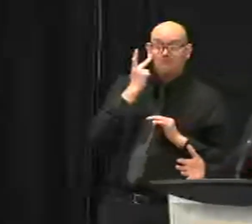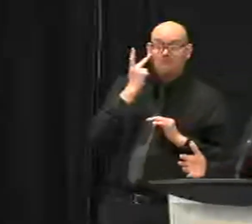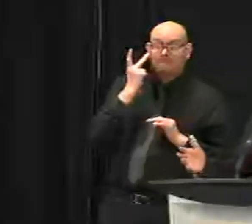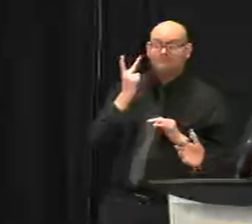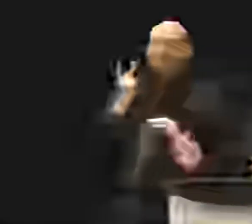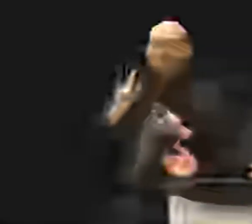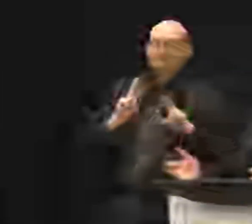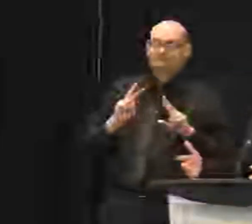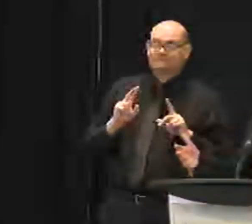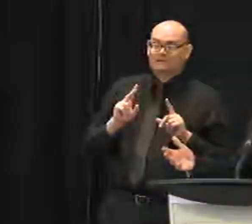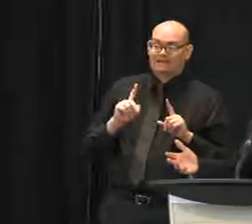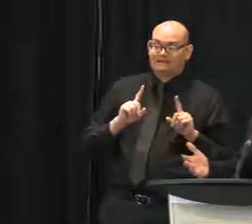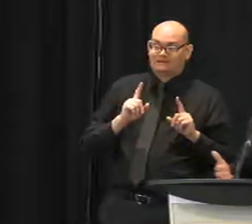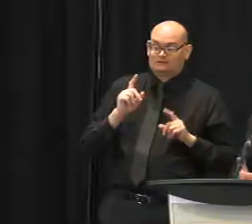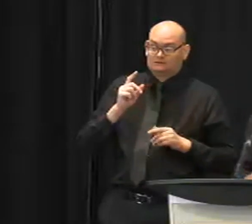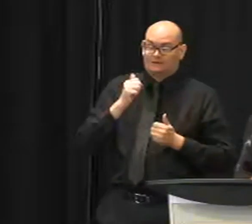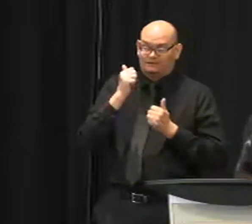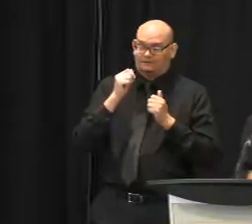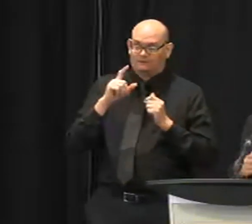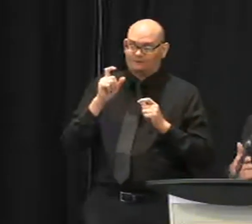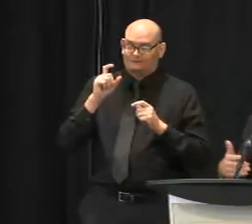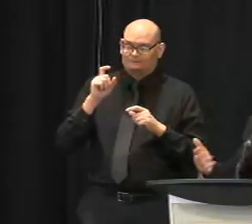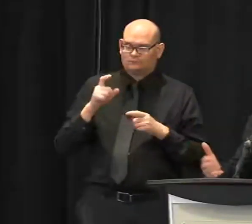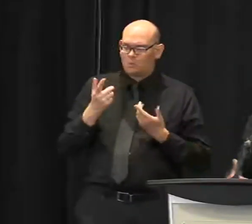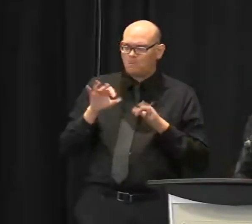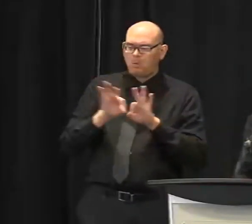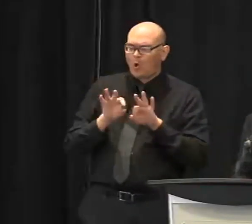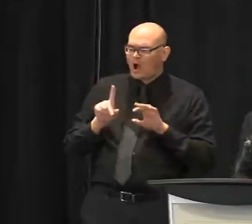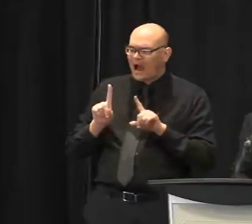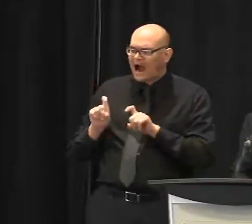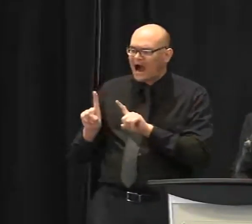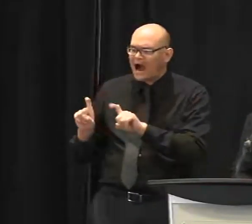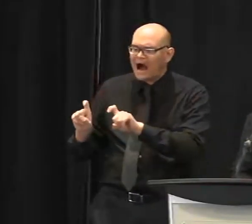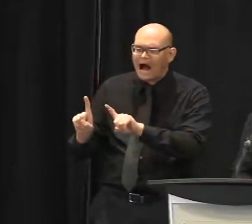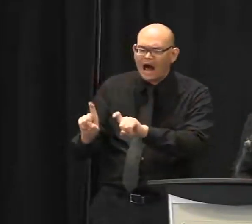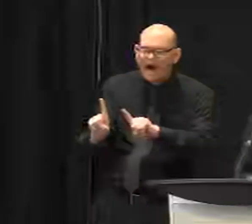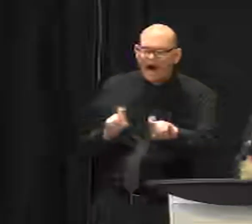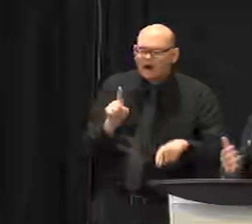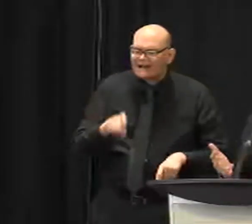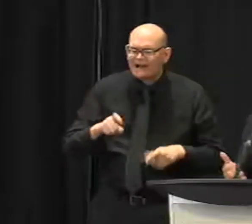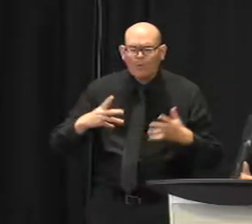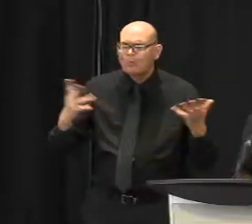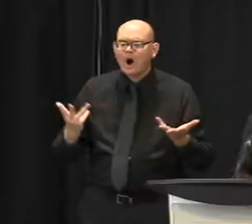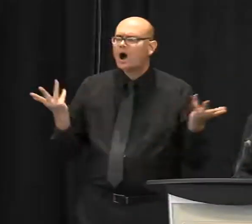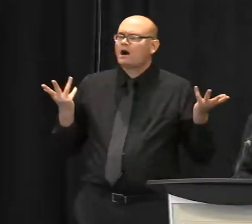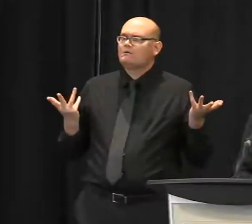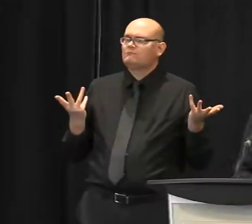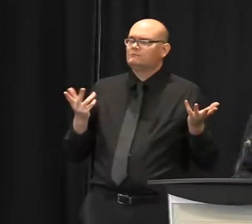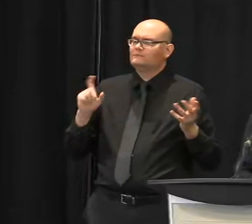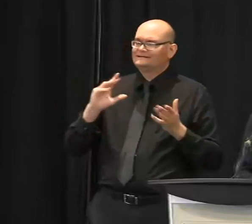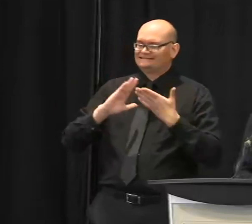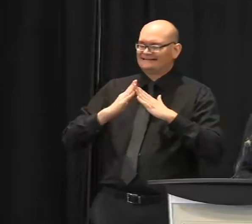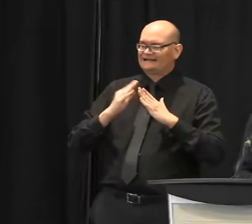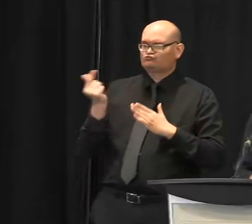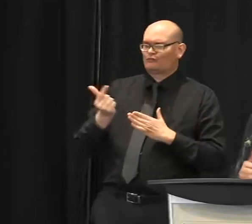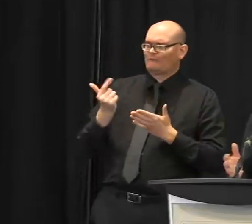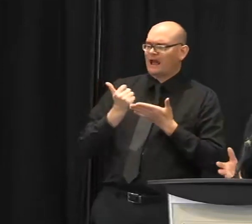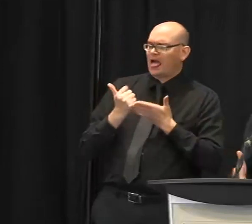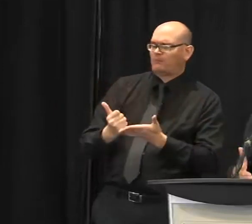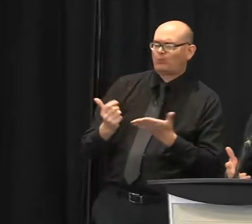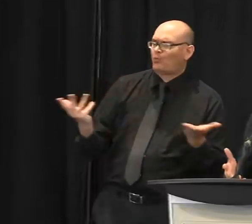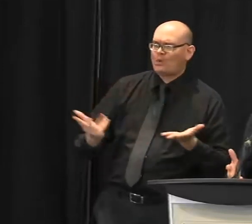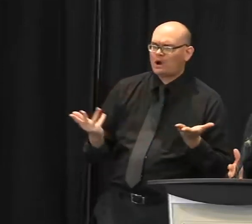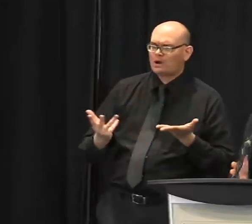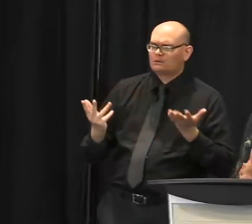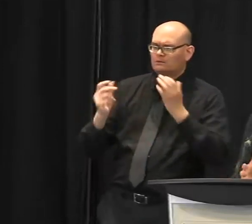can spread them out to make them safe and comfortable for everyone, safe and comfortable. And so that was kind of job one. Job two is to then look at the